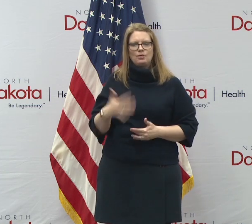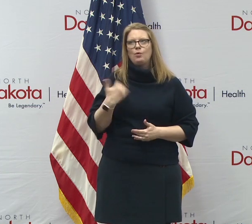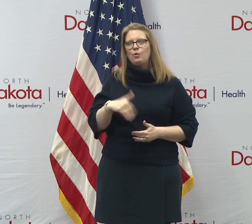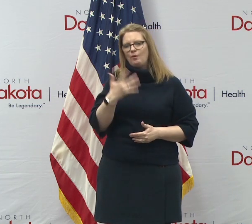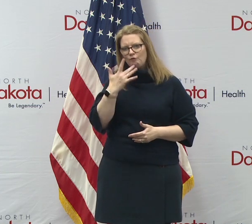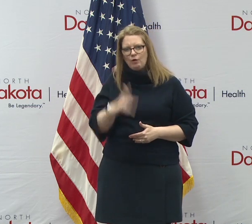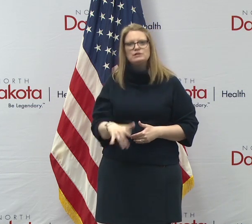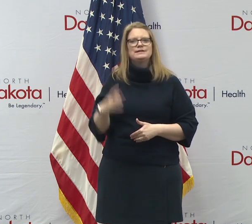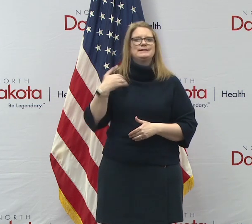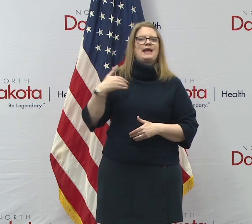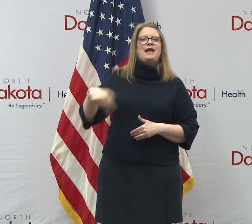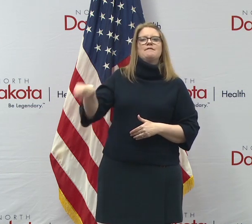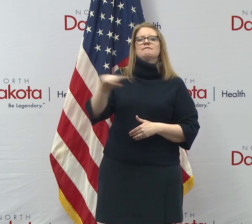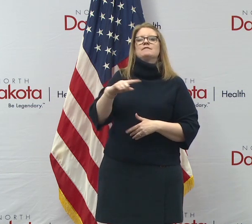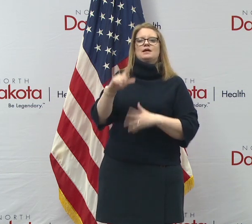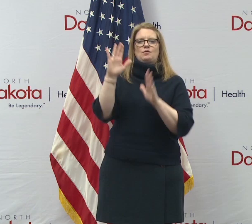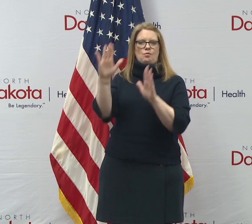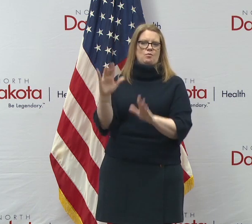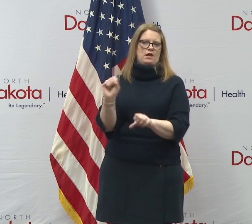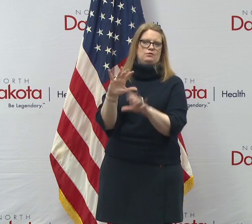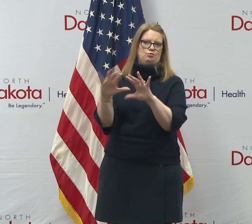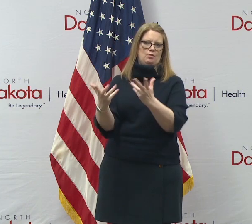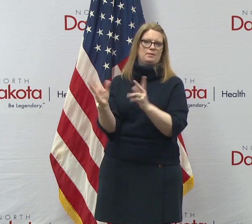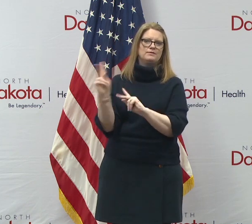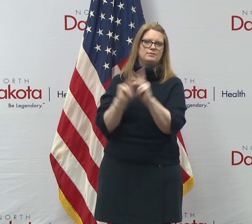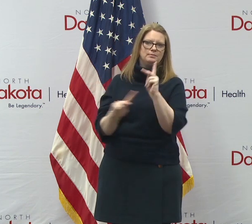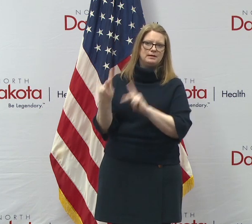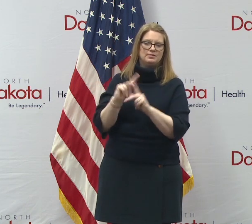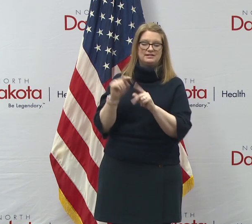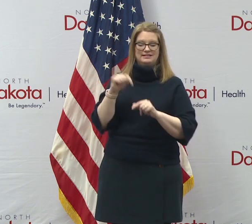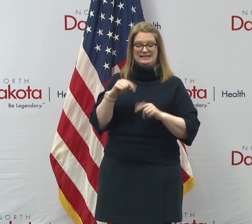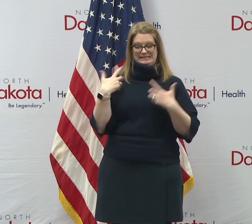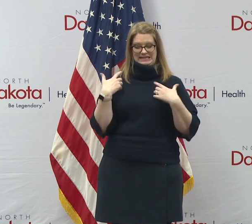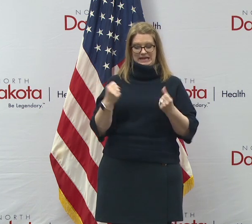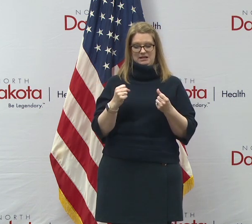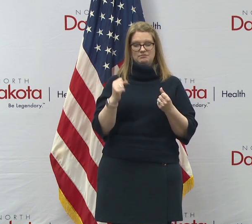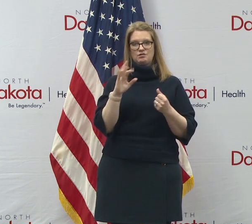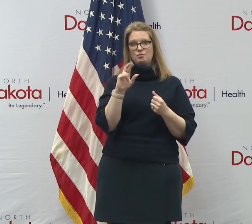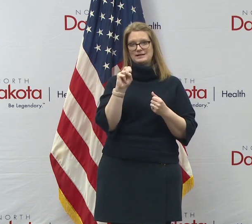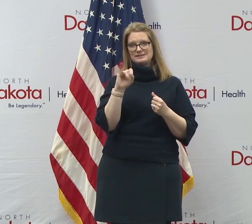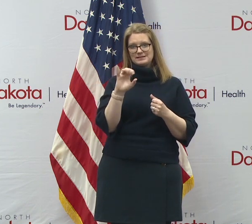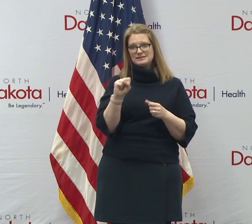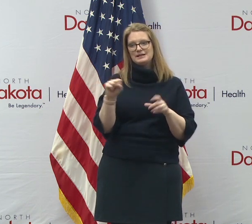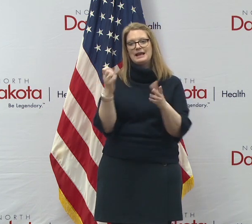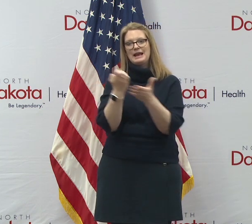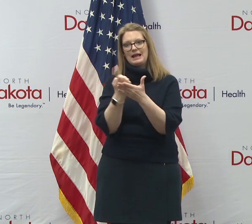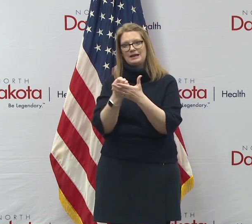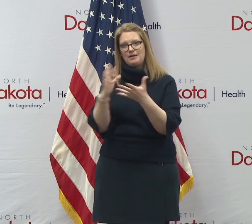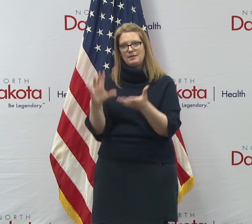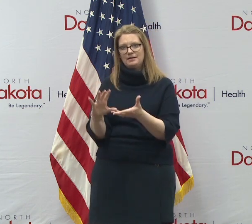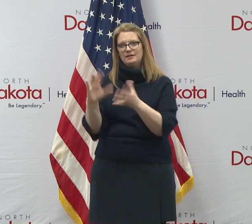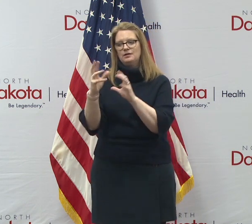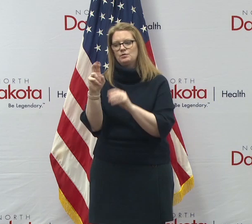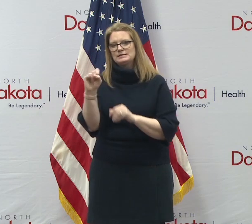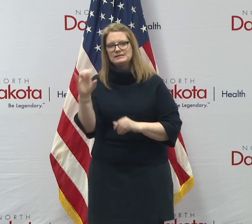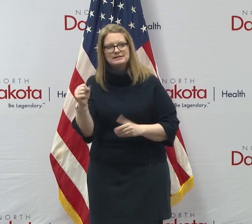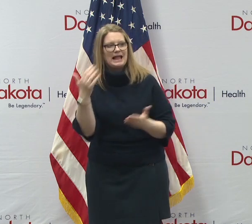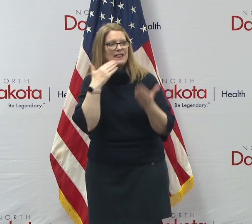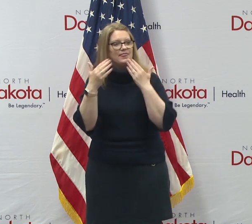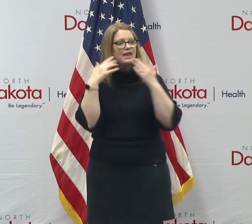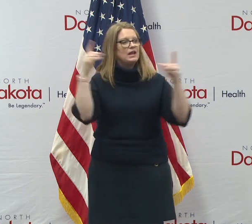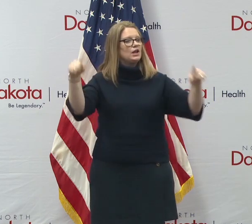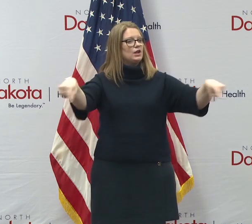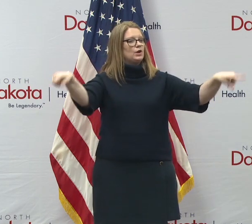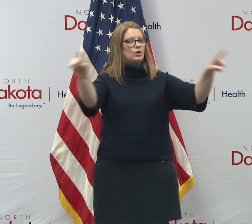so committed, uh, to helping us get through both this health crisis and this economic crisis. And finally, thank you to the media, uh,